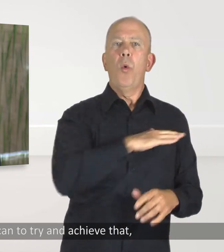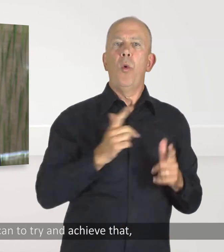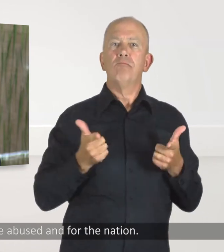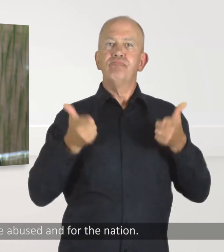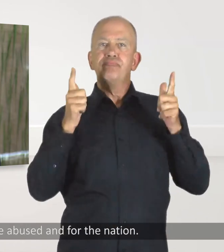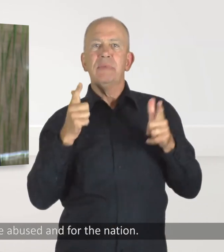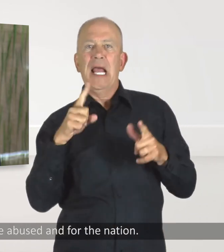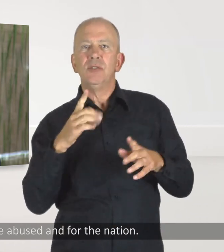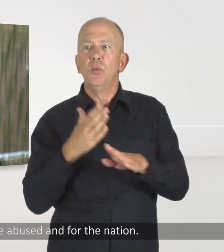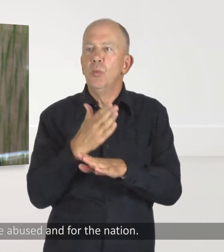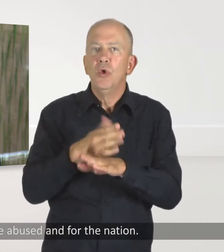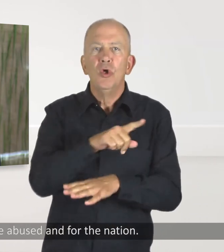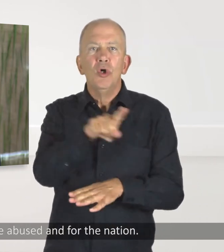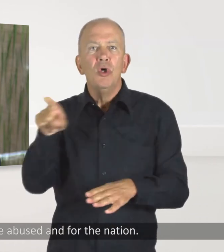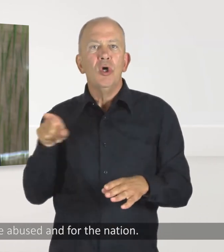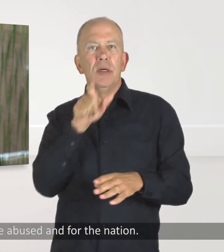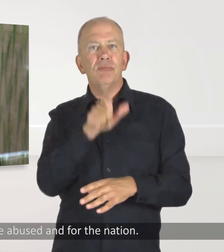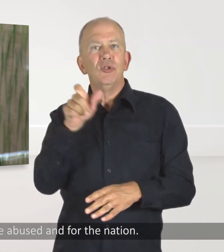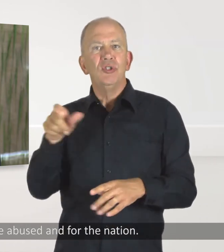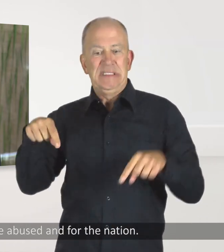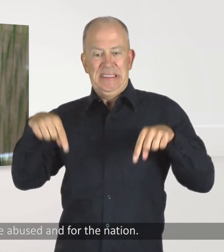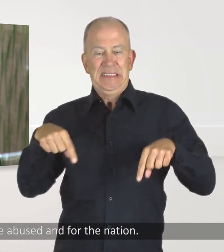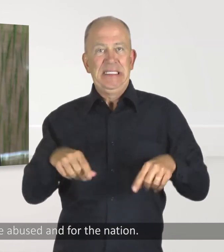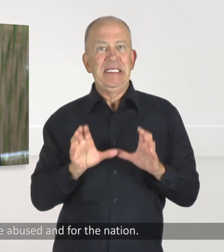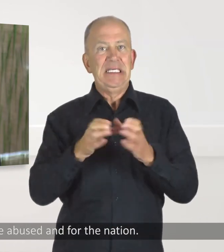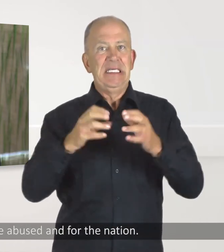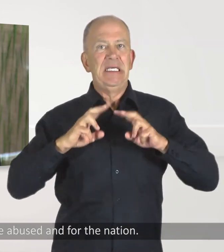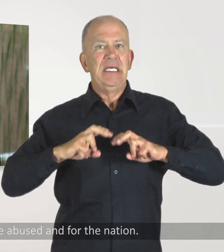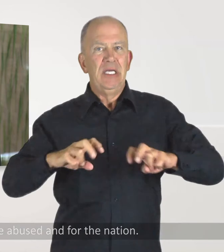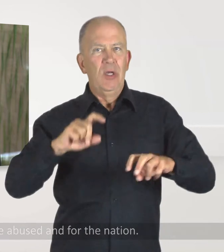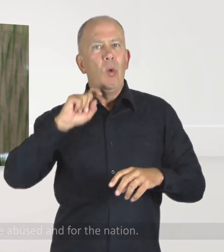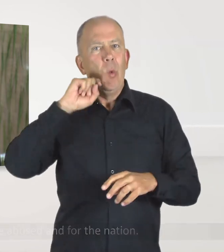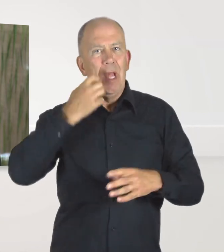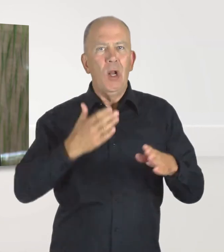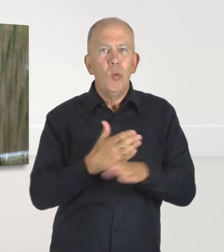both for those who were abused and for the nation.